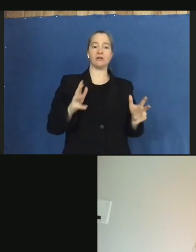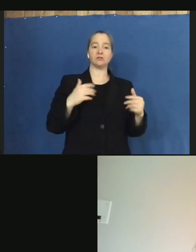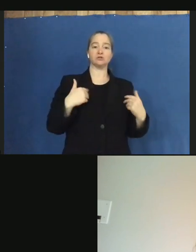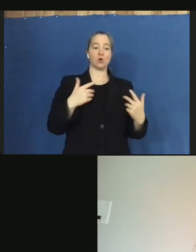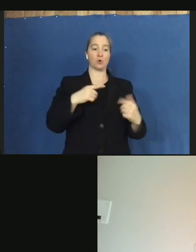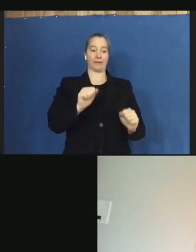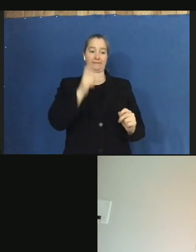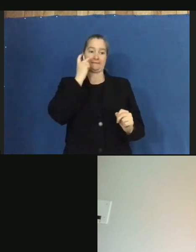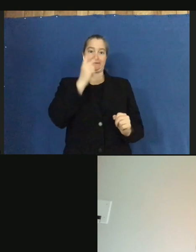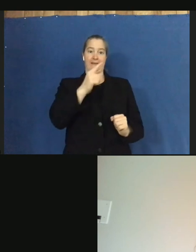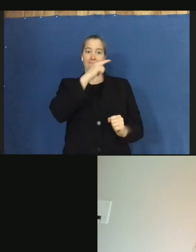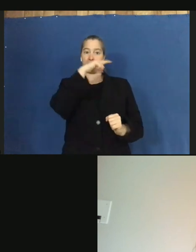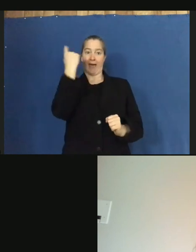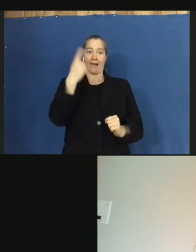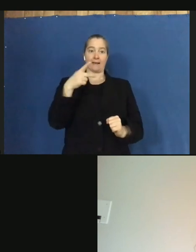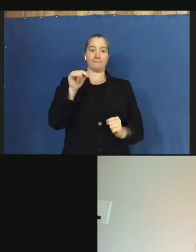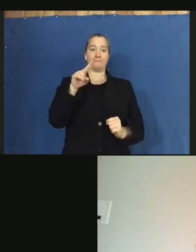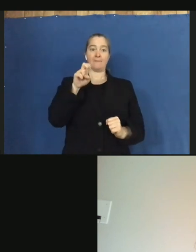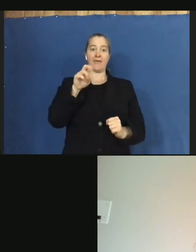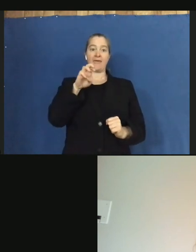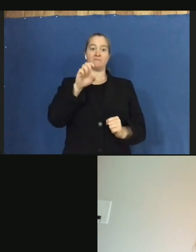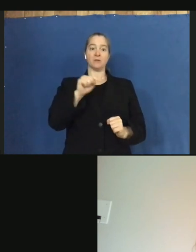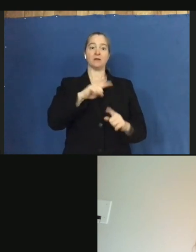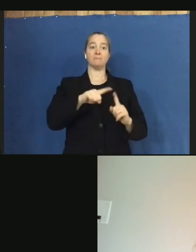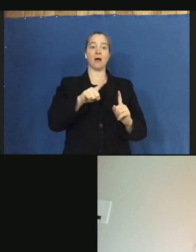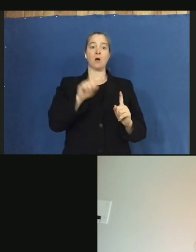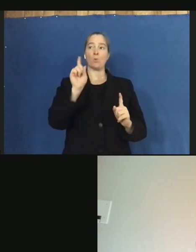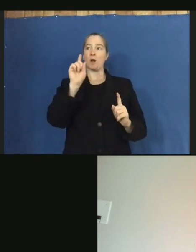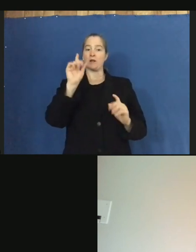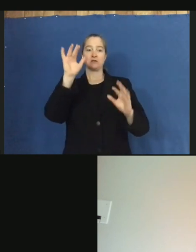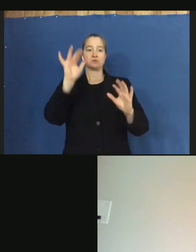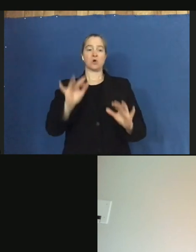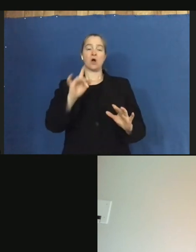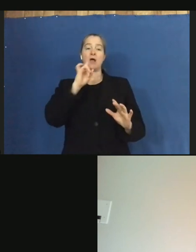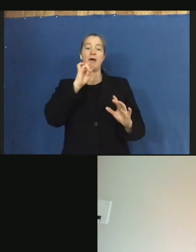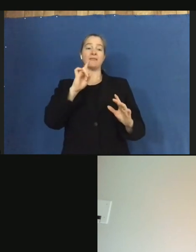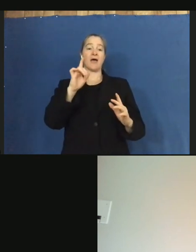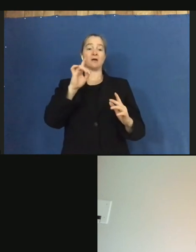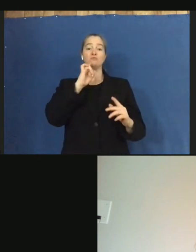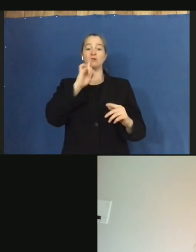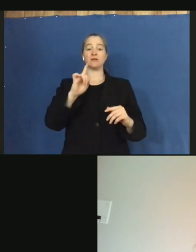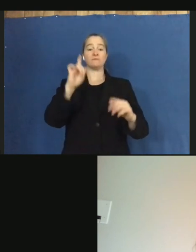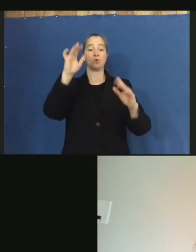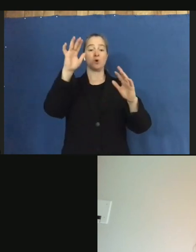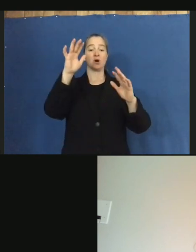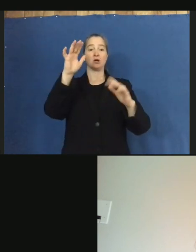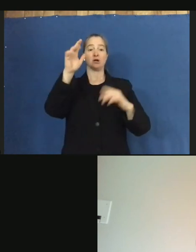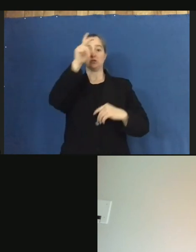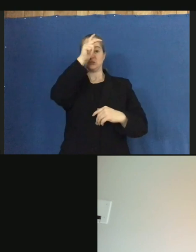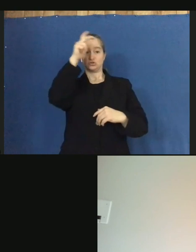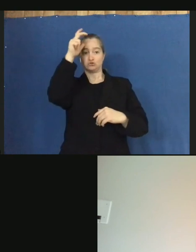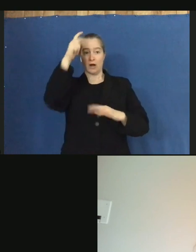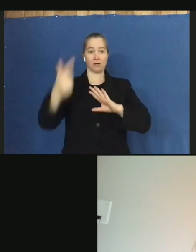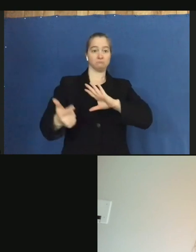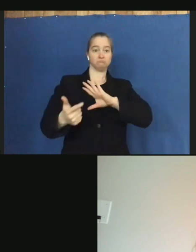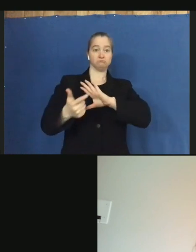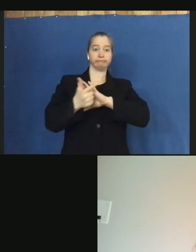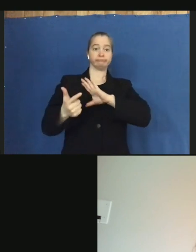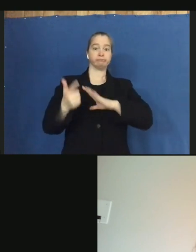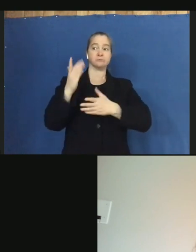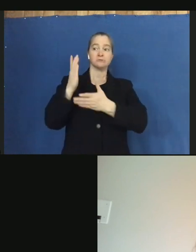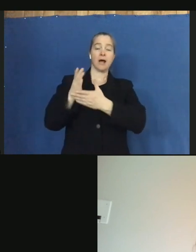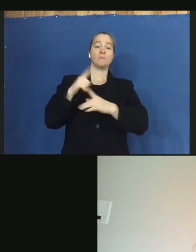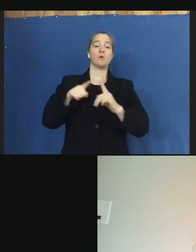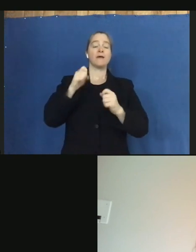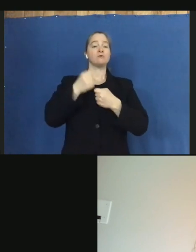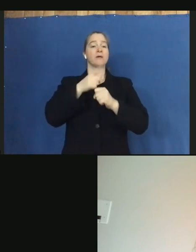vehicle bans, again, the biggest thing is where are we at with the storm, and do we have the visibility so it's actually safe for those vehicles